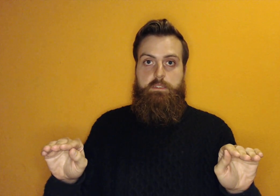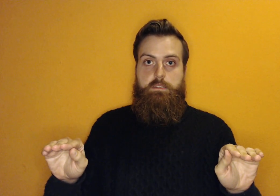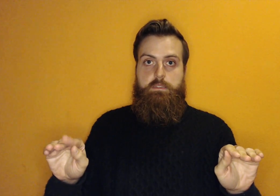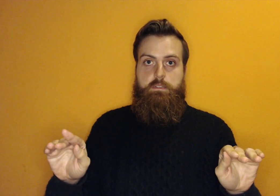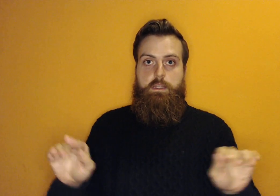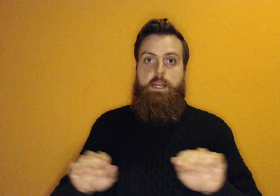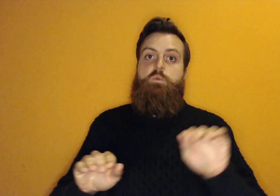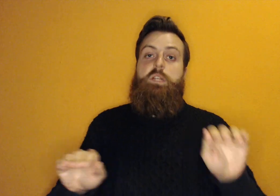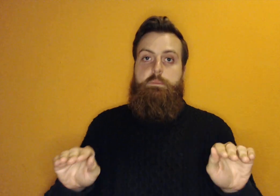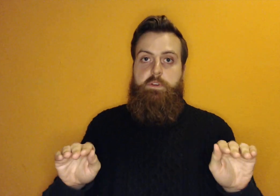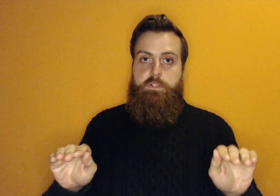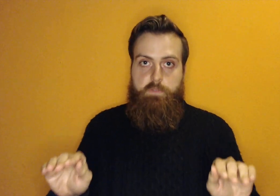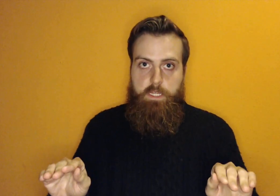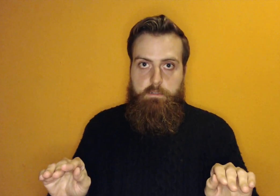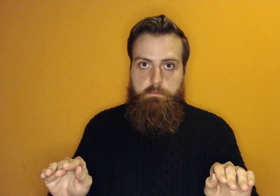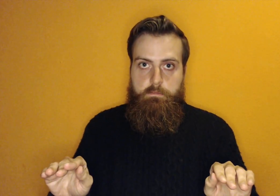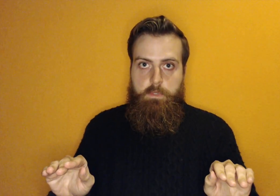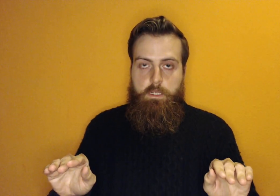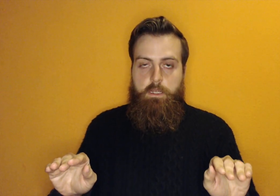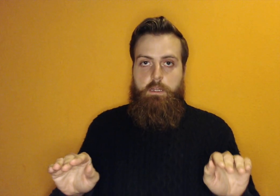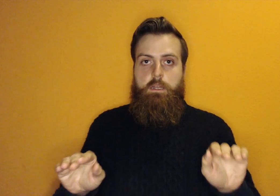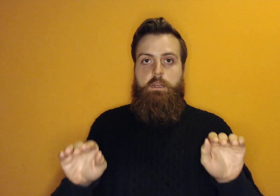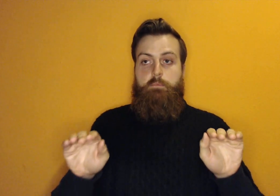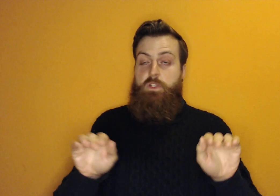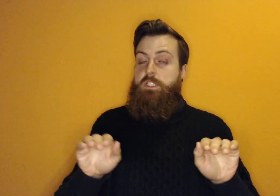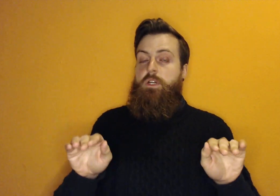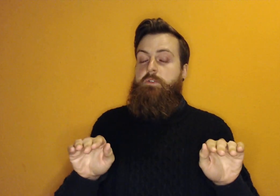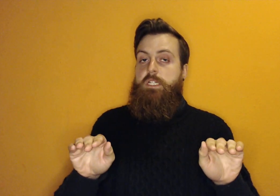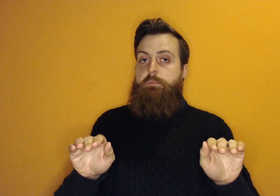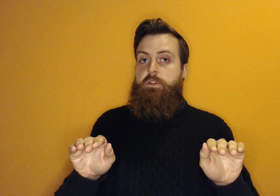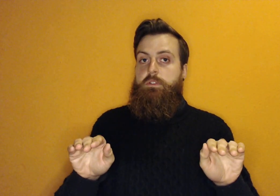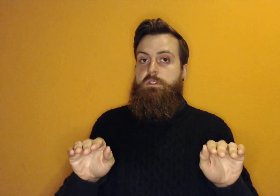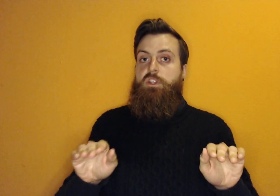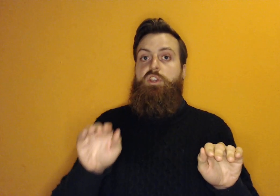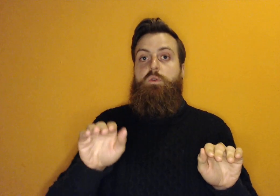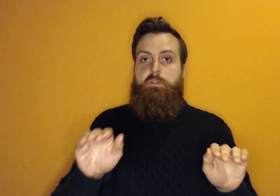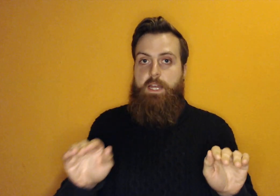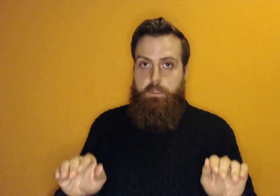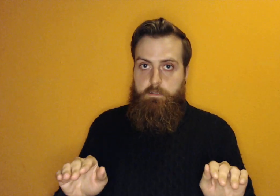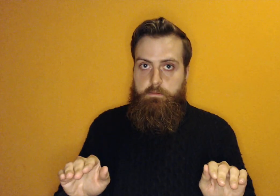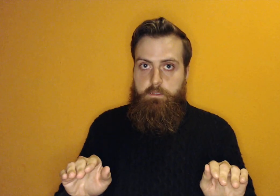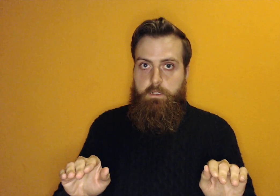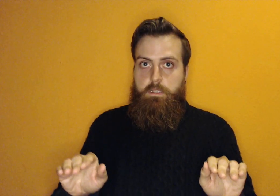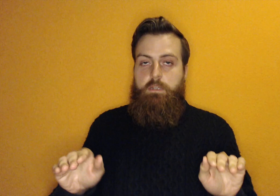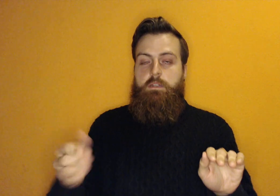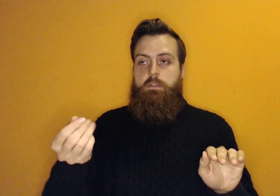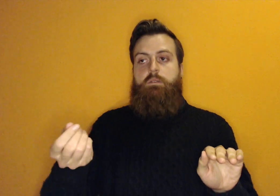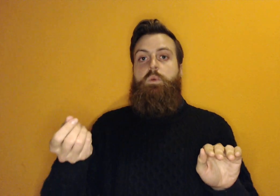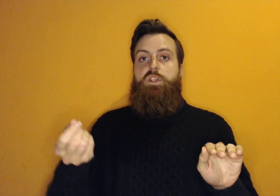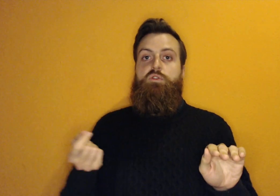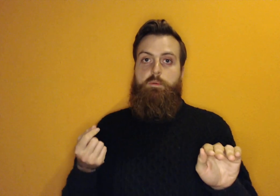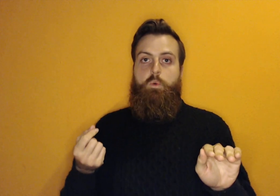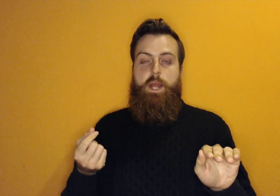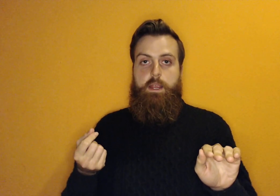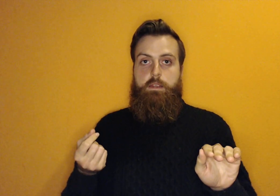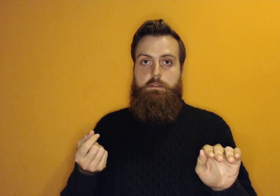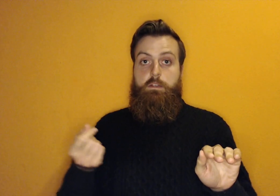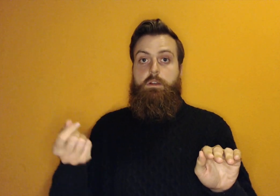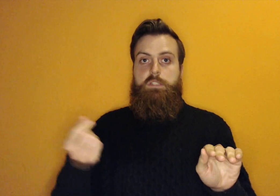as one experience you've had. Because it's not even experience that you have had. When you drop away the concept